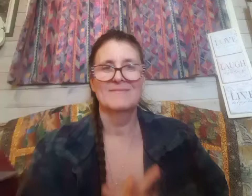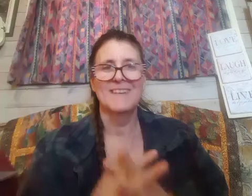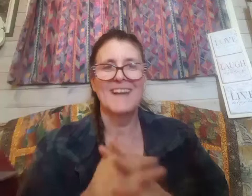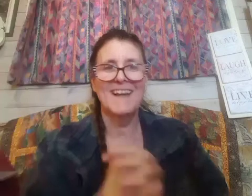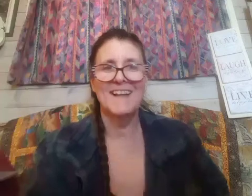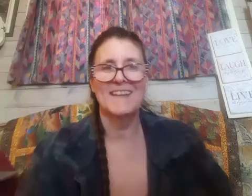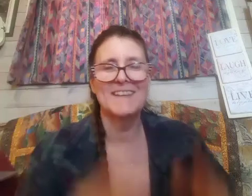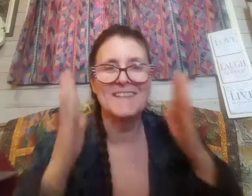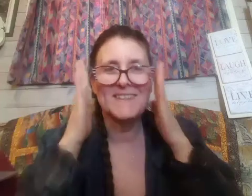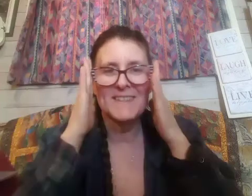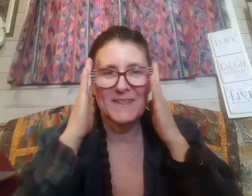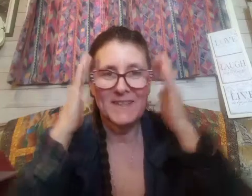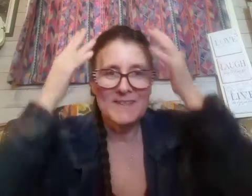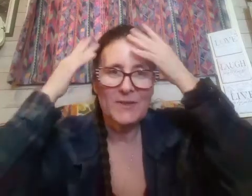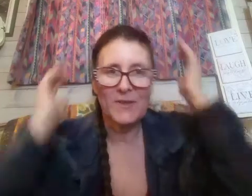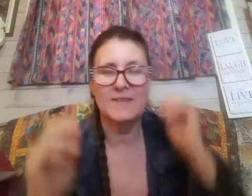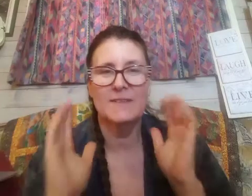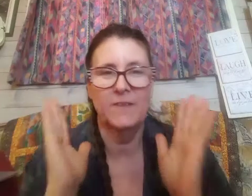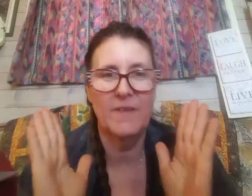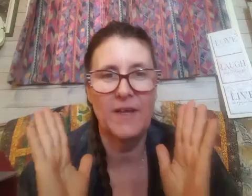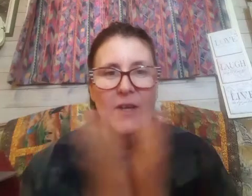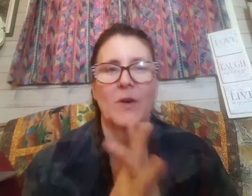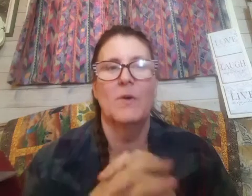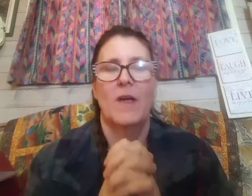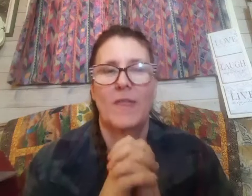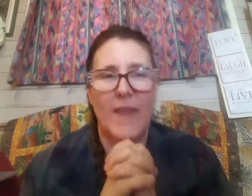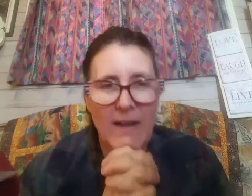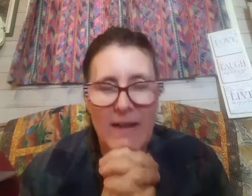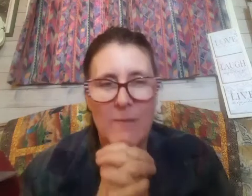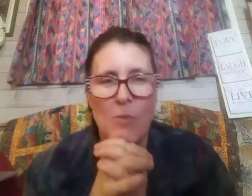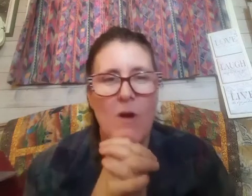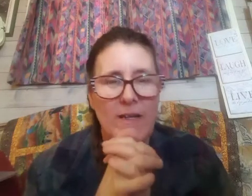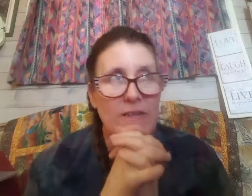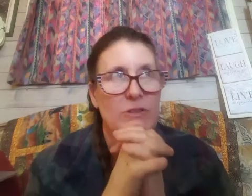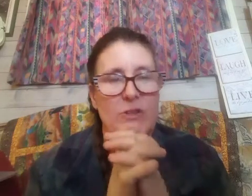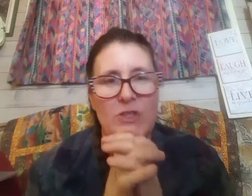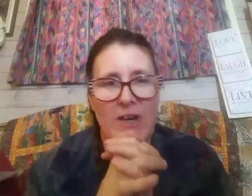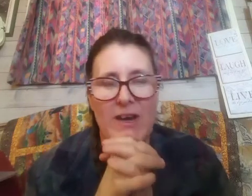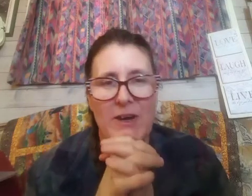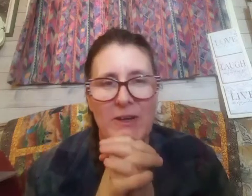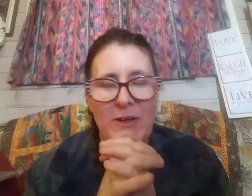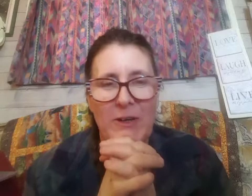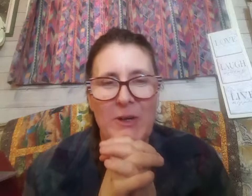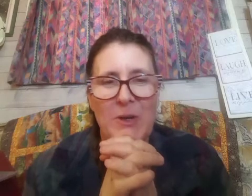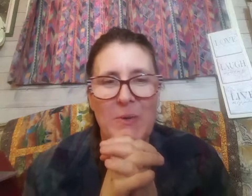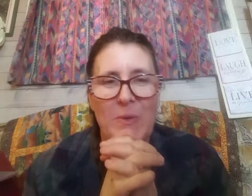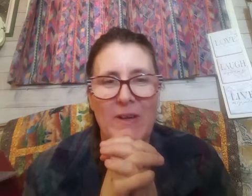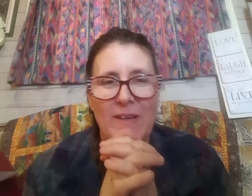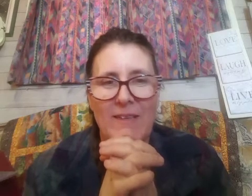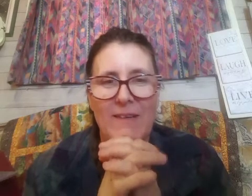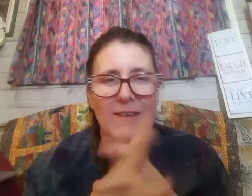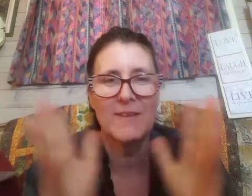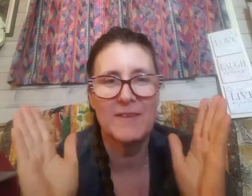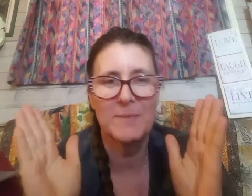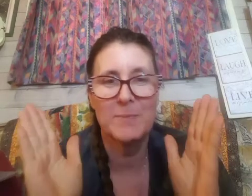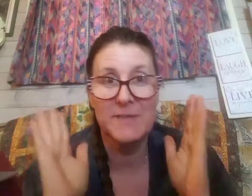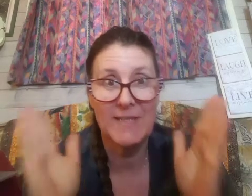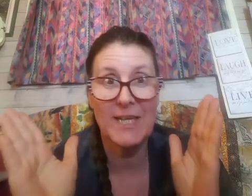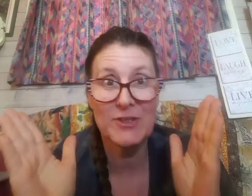Hi, so this is a video that I'm wanting to share with all the potential